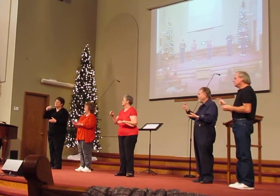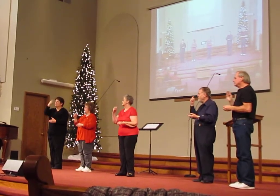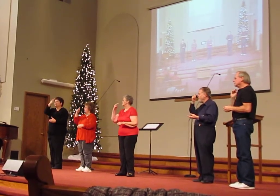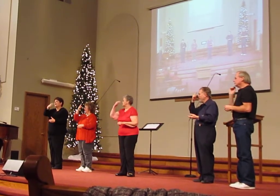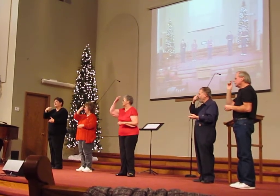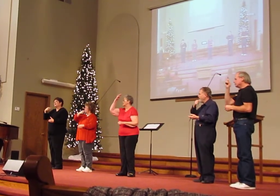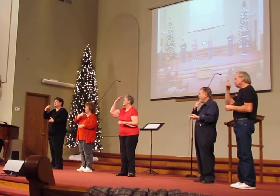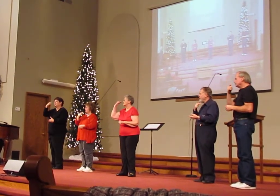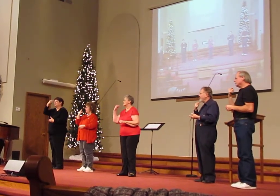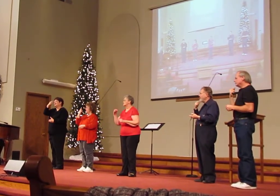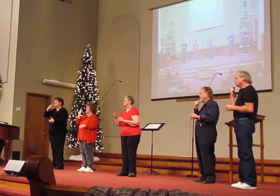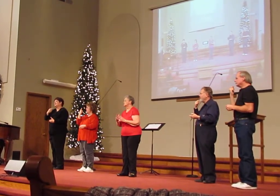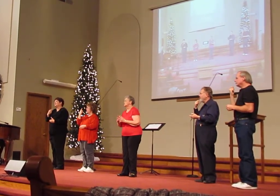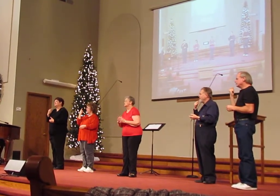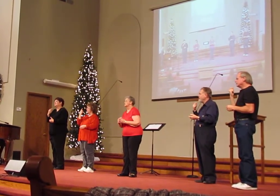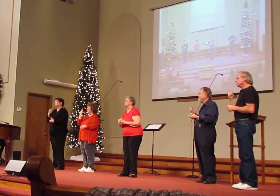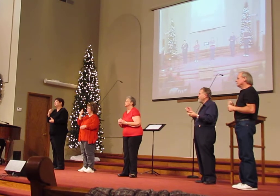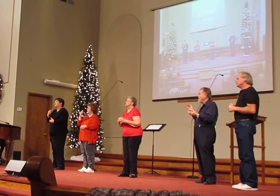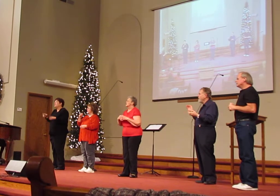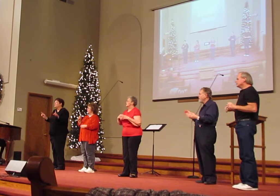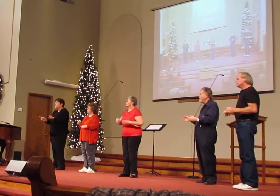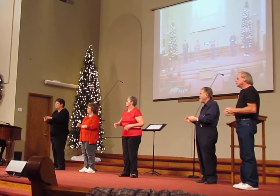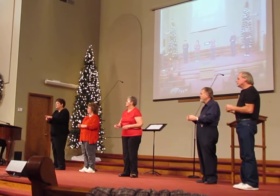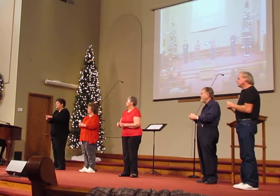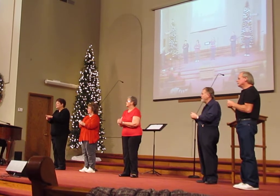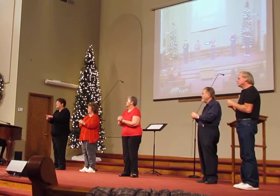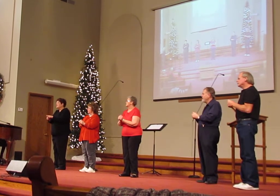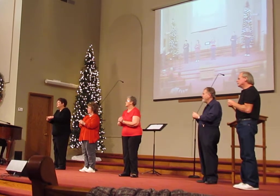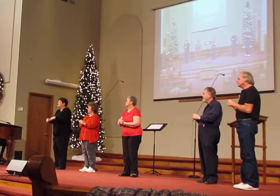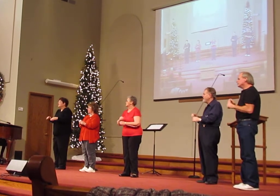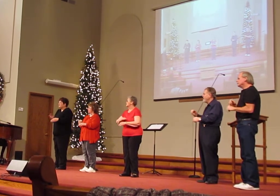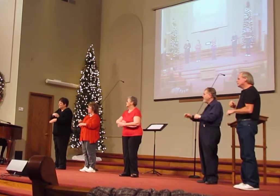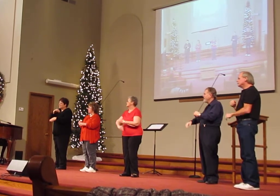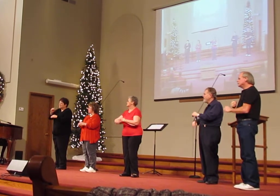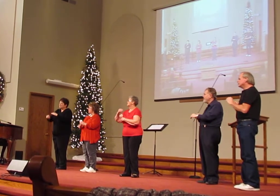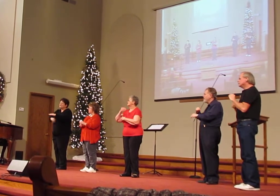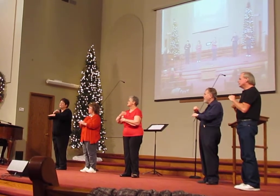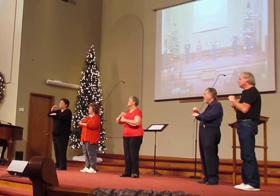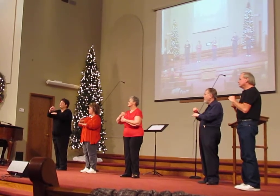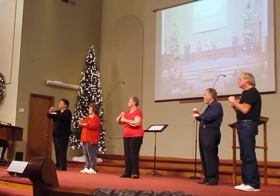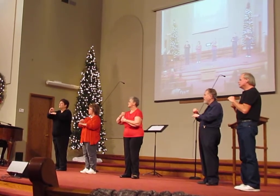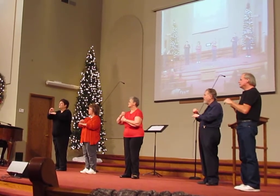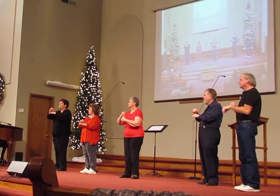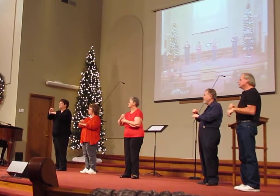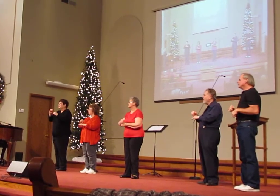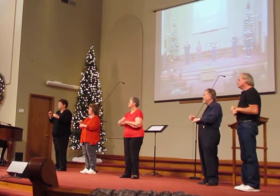face, with the dawn of